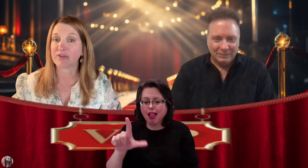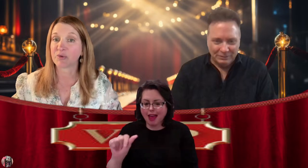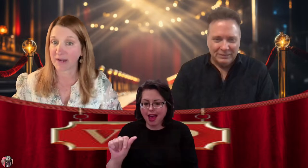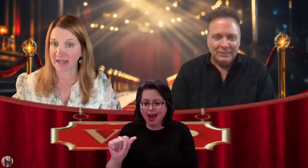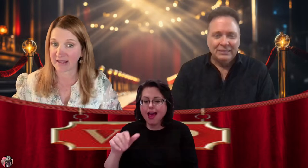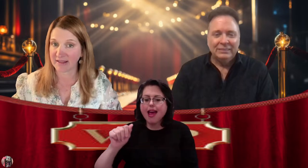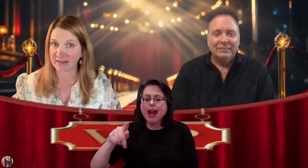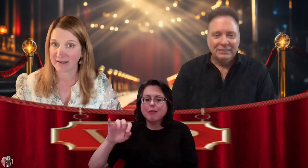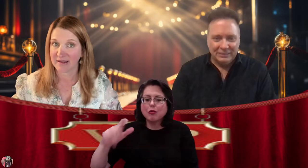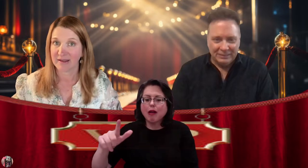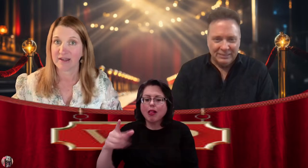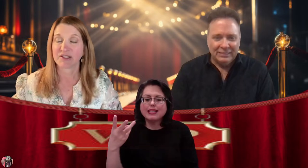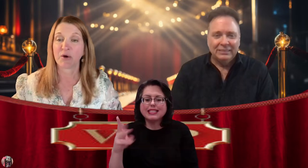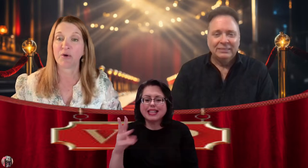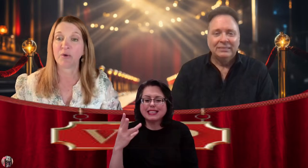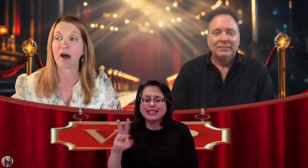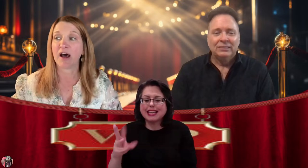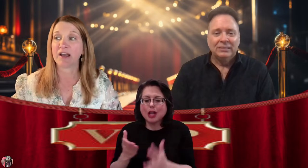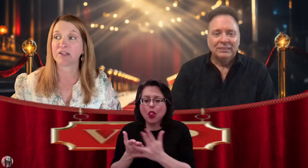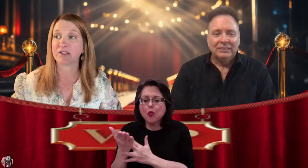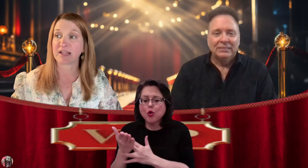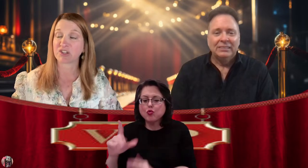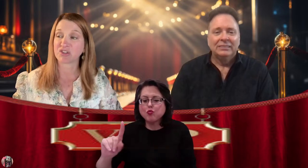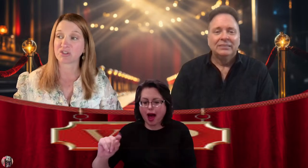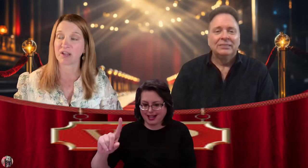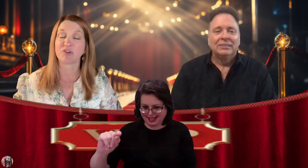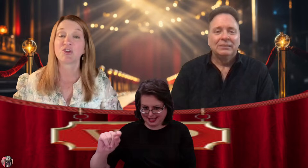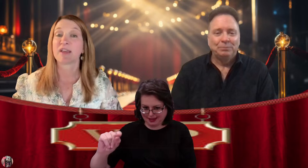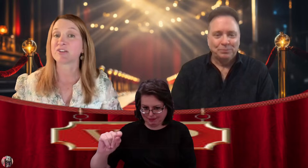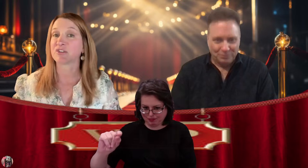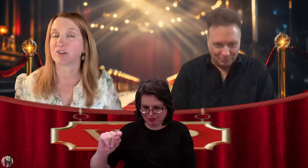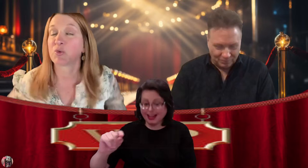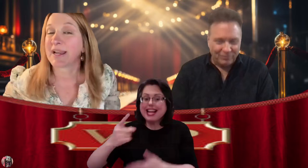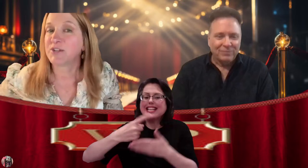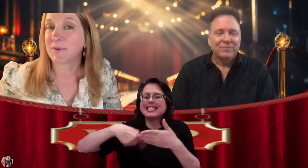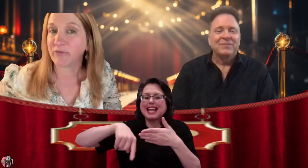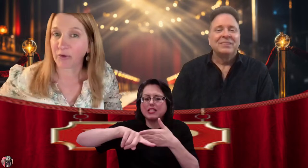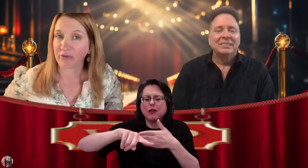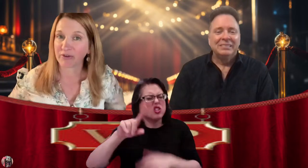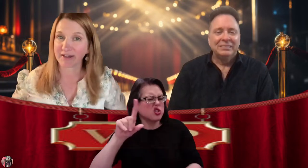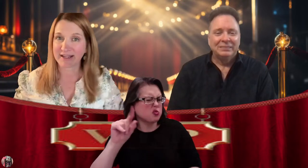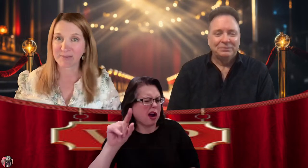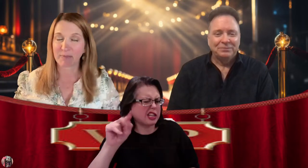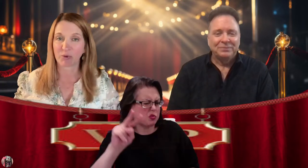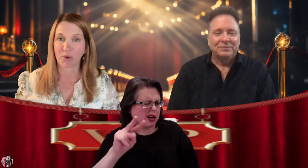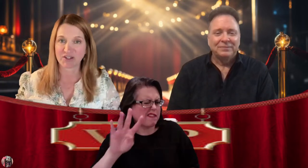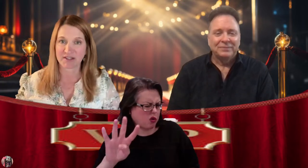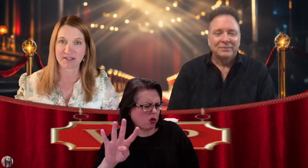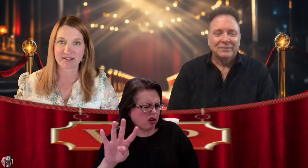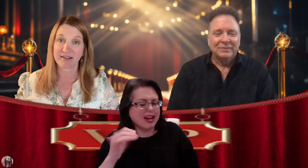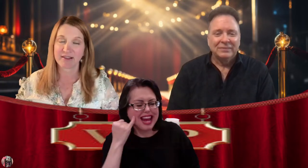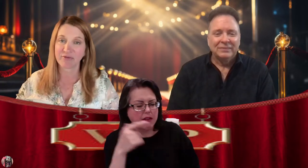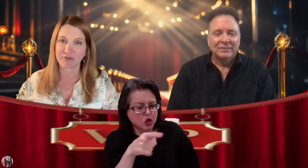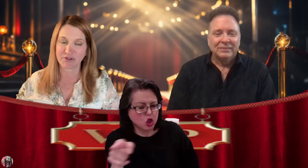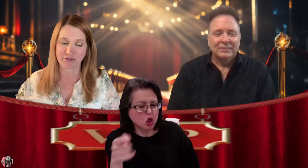the 20th. So on next 2020, 24, for in case people are watching this in the future.